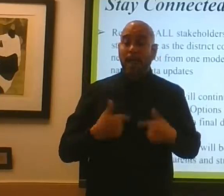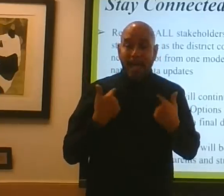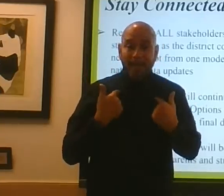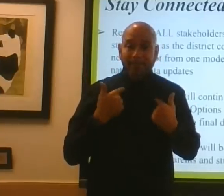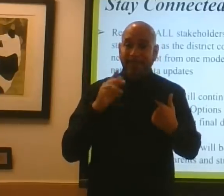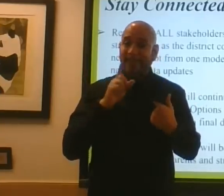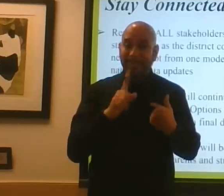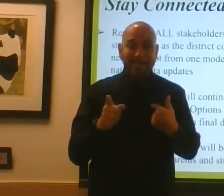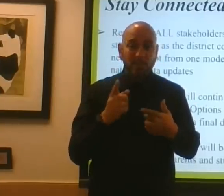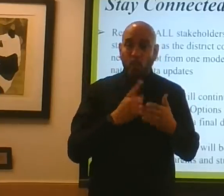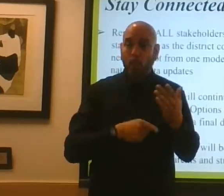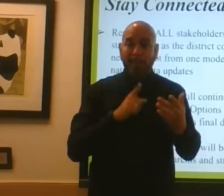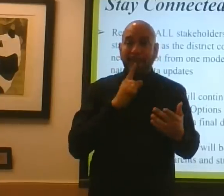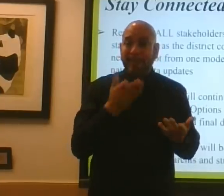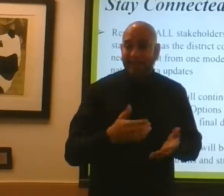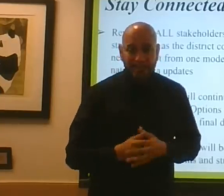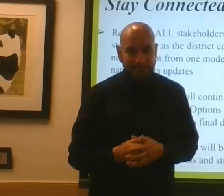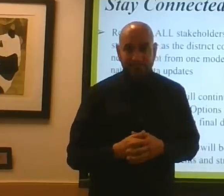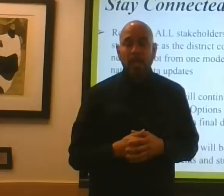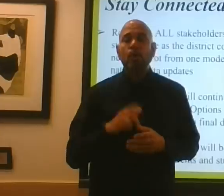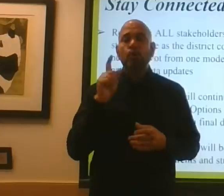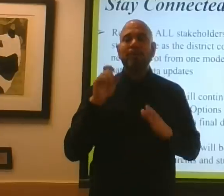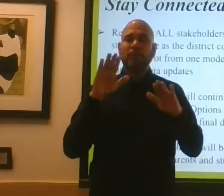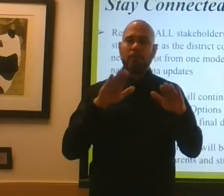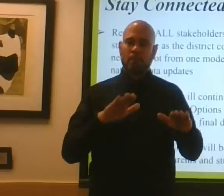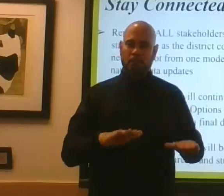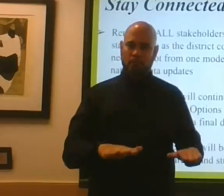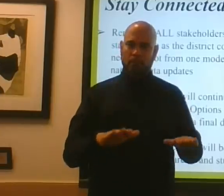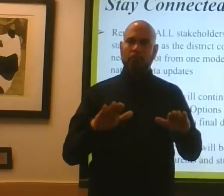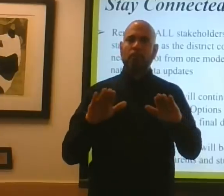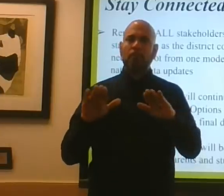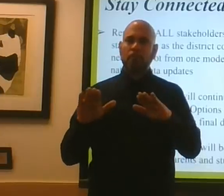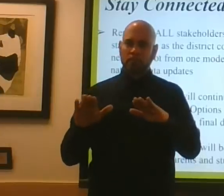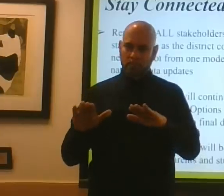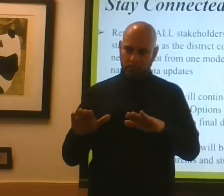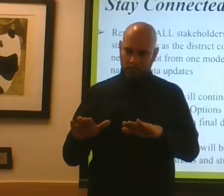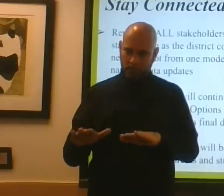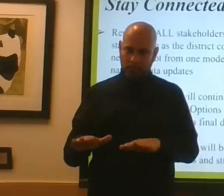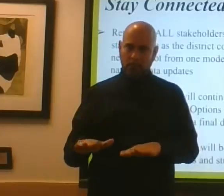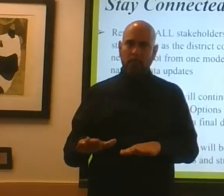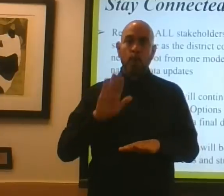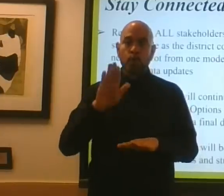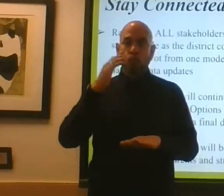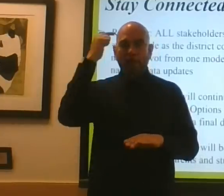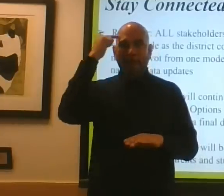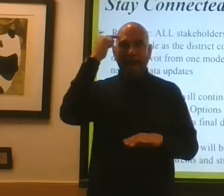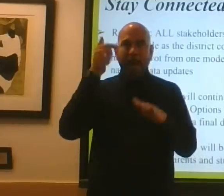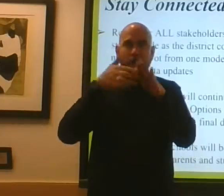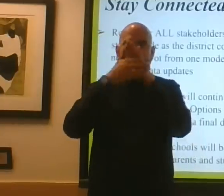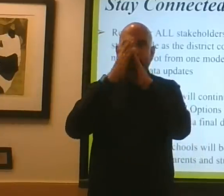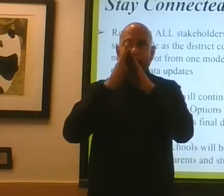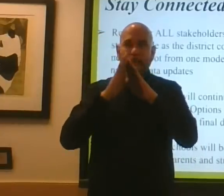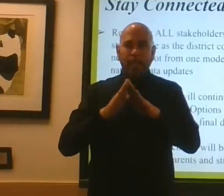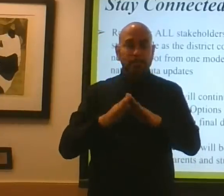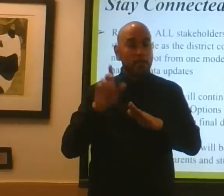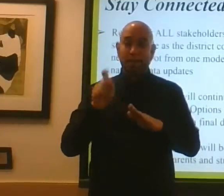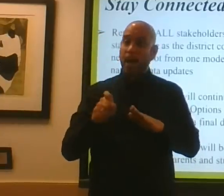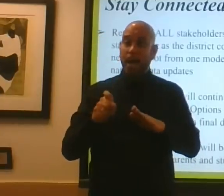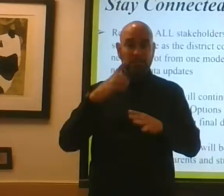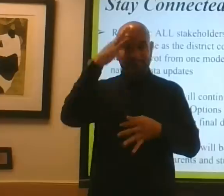life will be at times. You've got to calm yourself down. You've got to have peace of mind, and you've got to have faith.